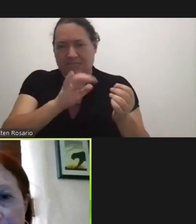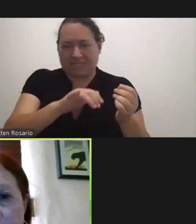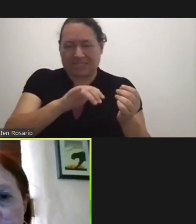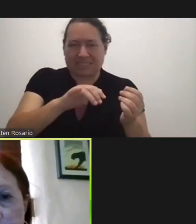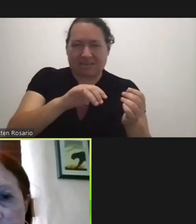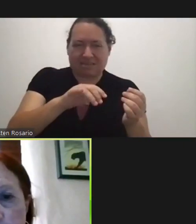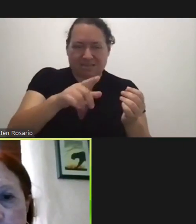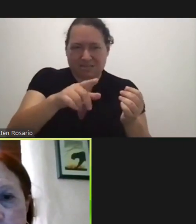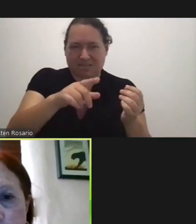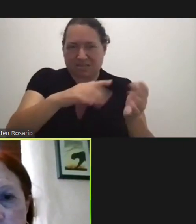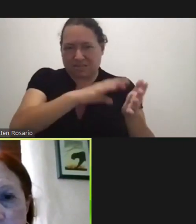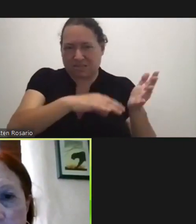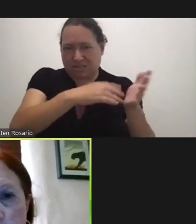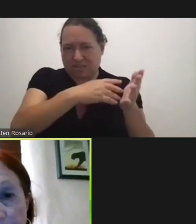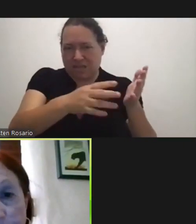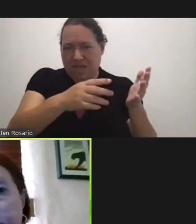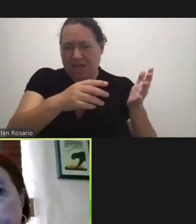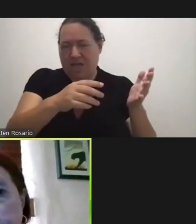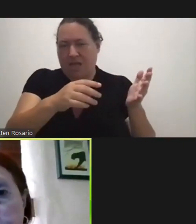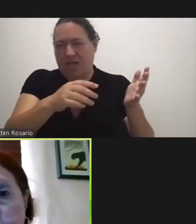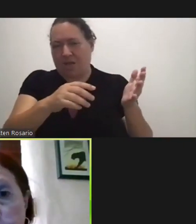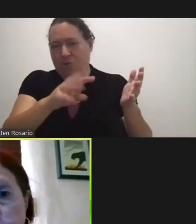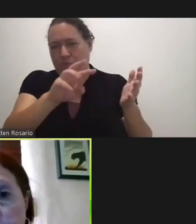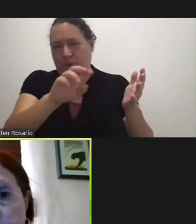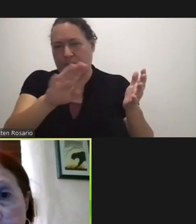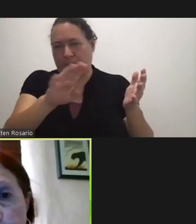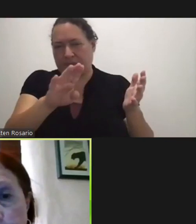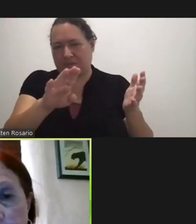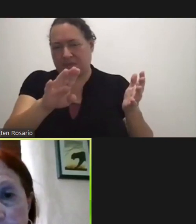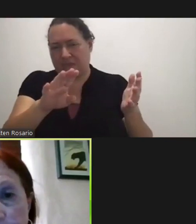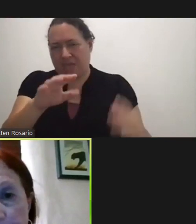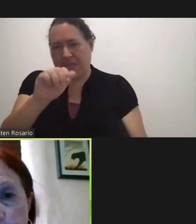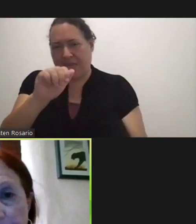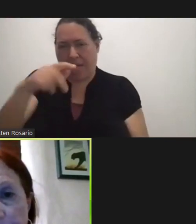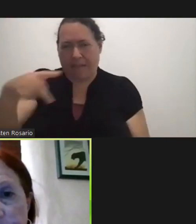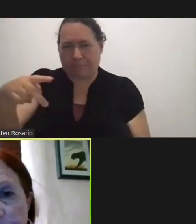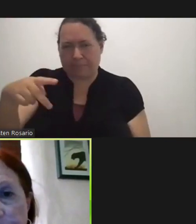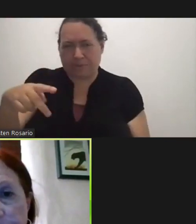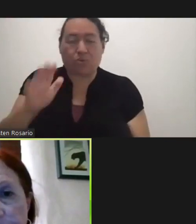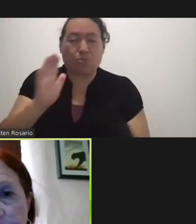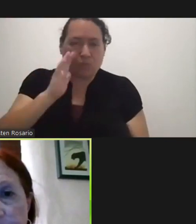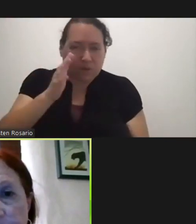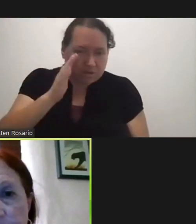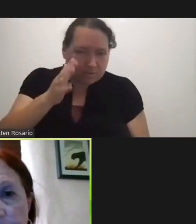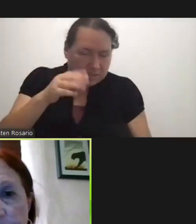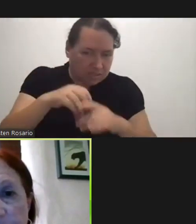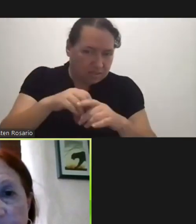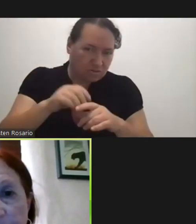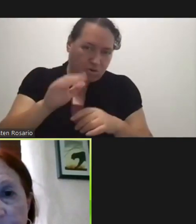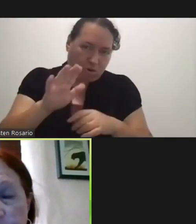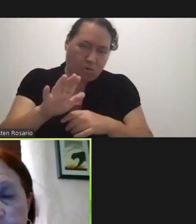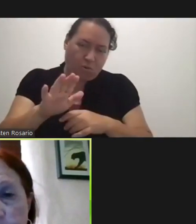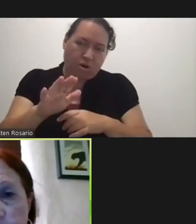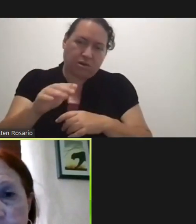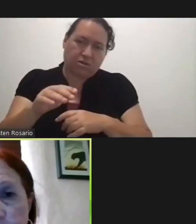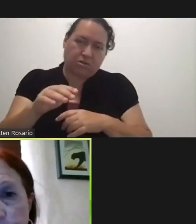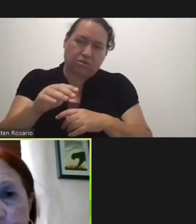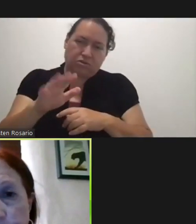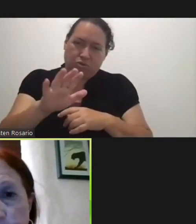And Will Everything Be on Your On The DPS Site